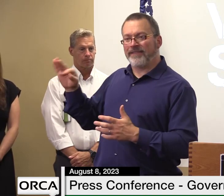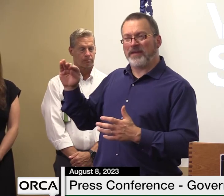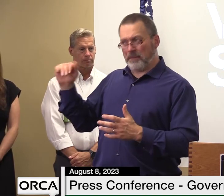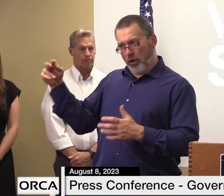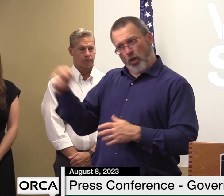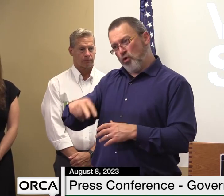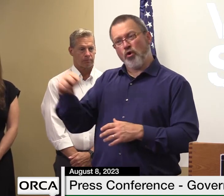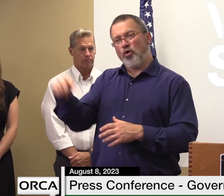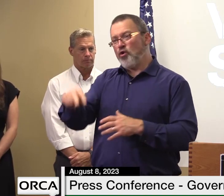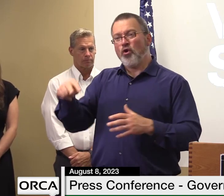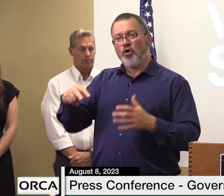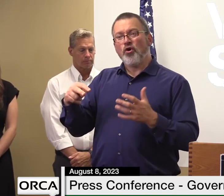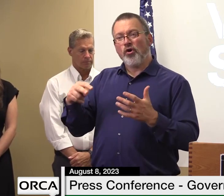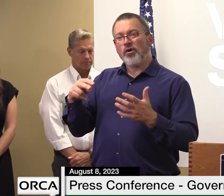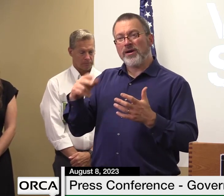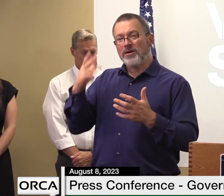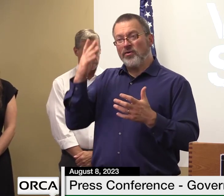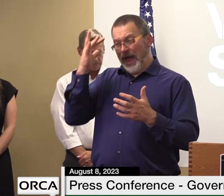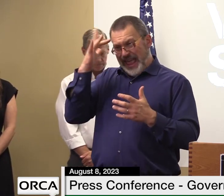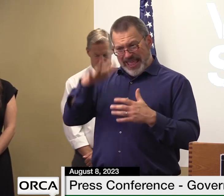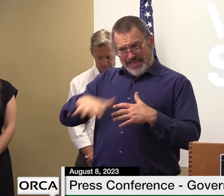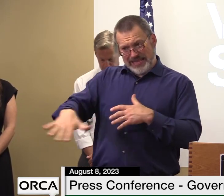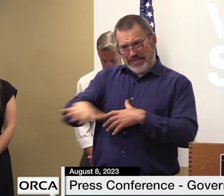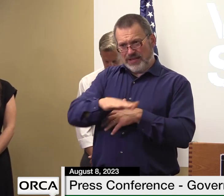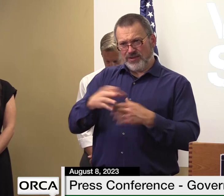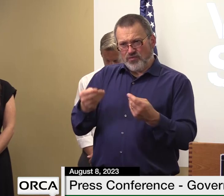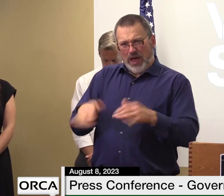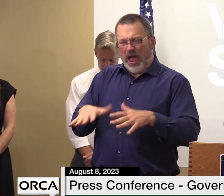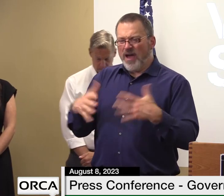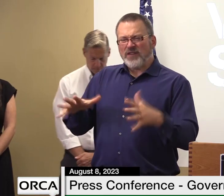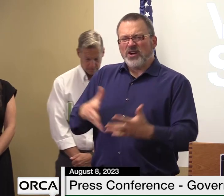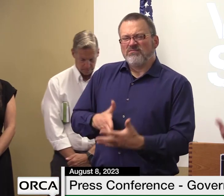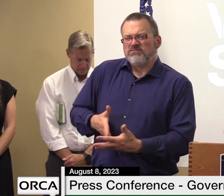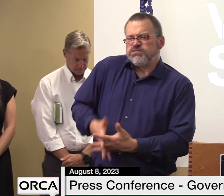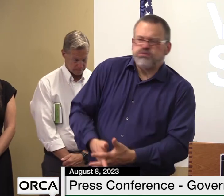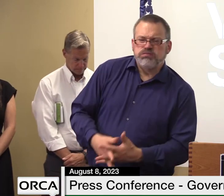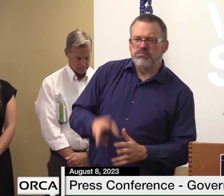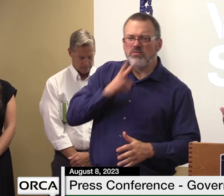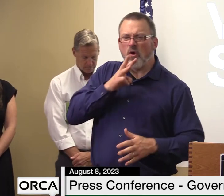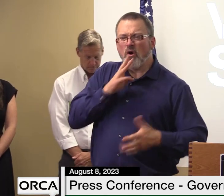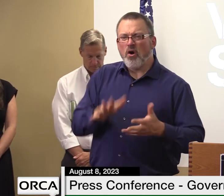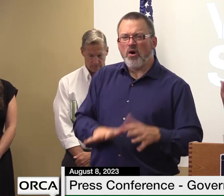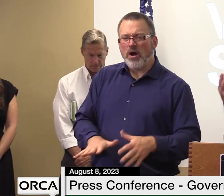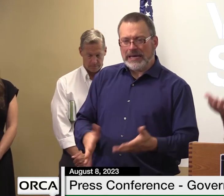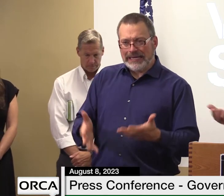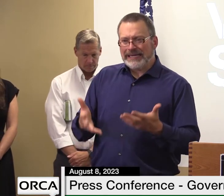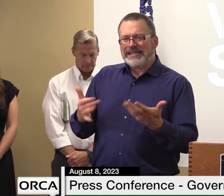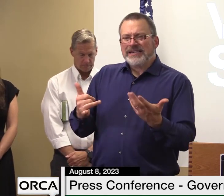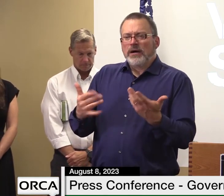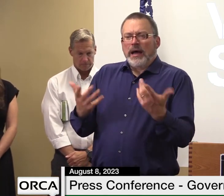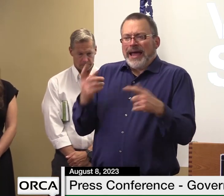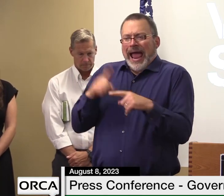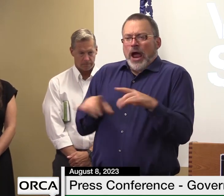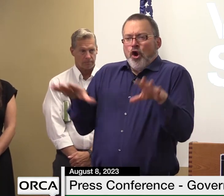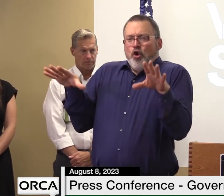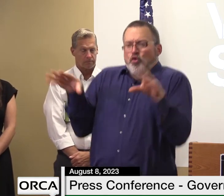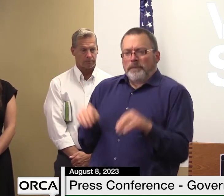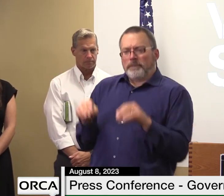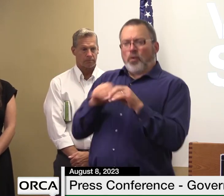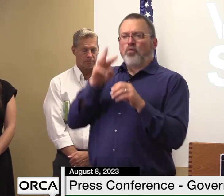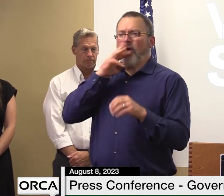saturated soils that we have that that's what's creating some of the impacts that we're seeing in middlebury